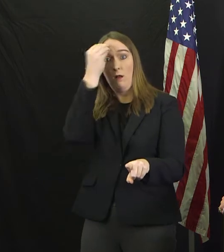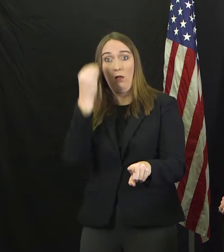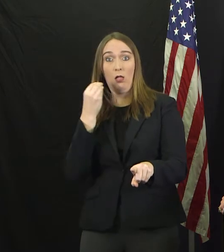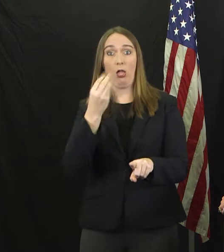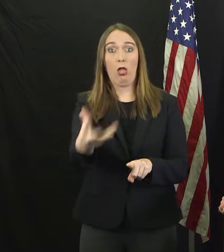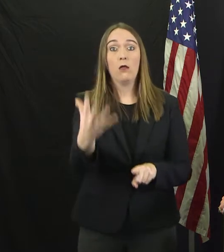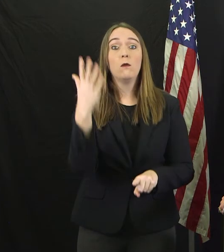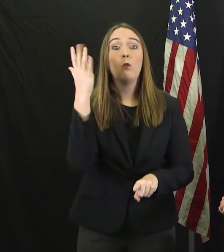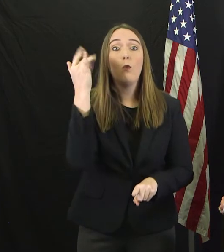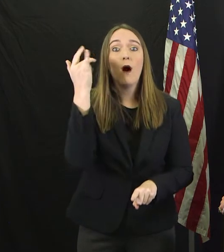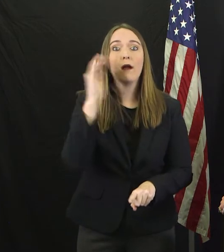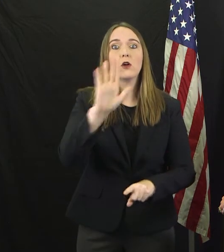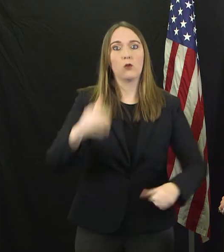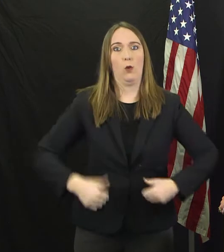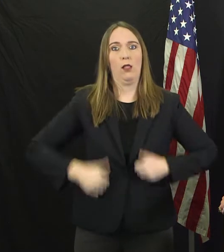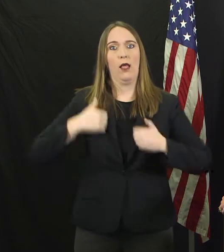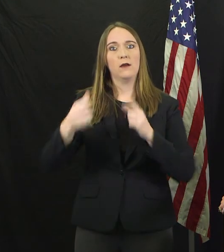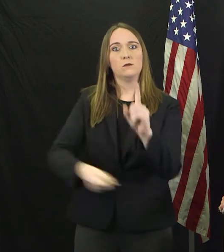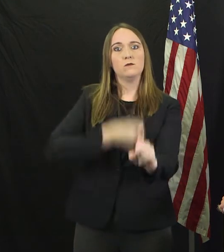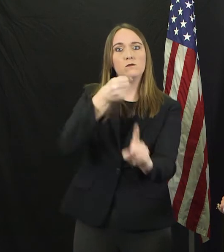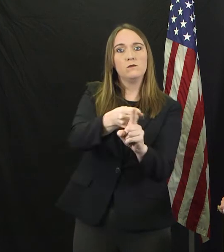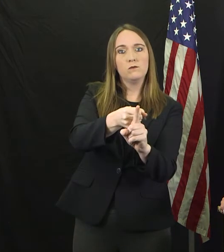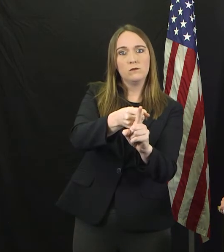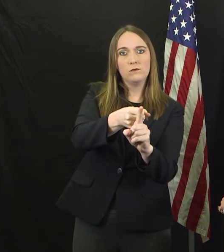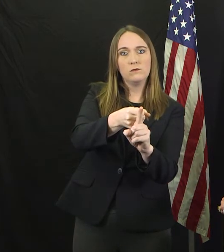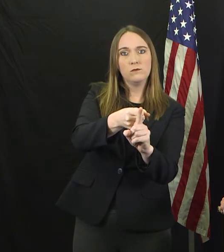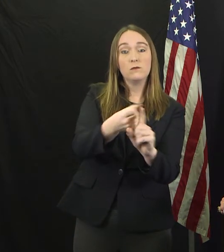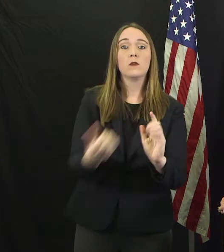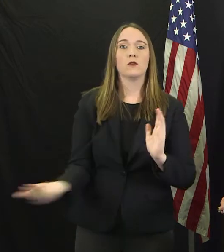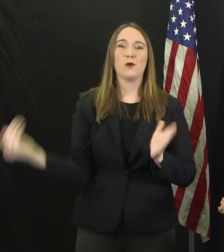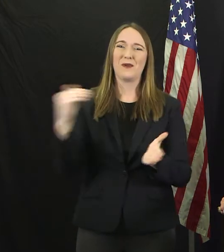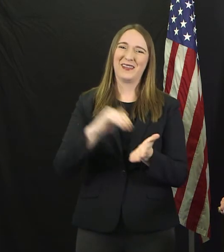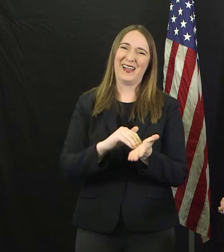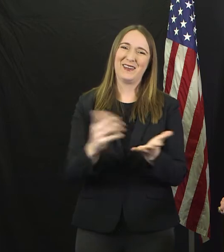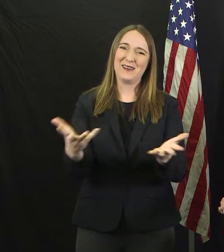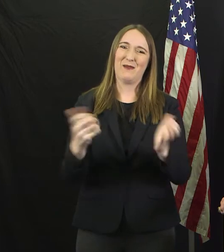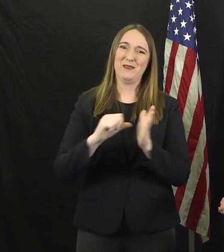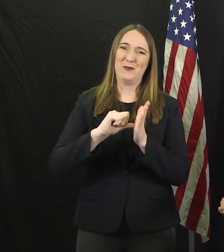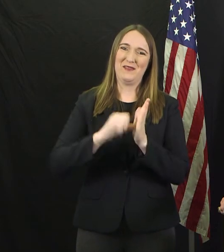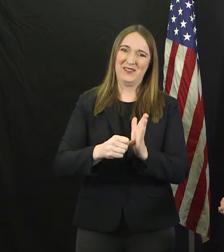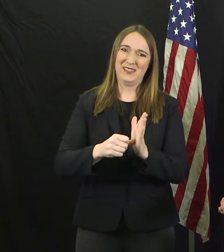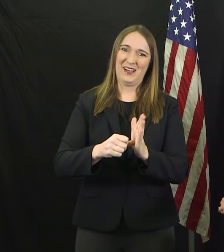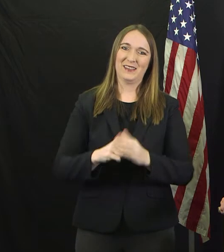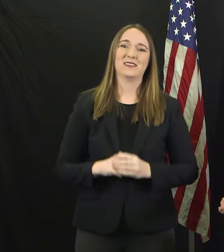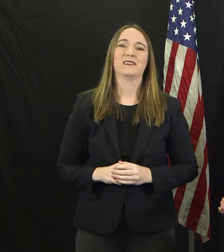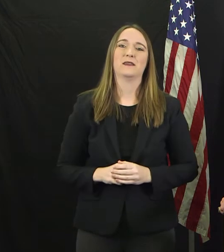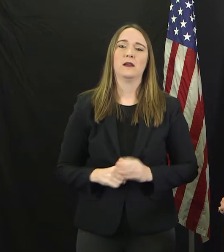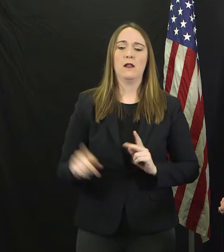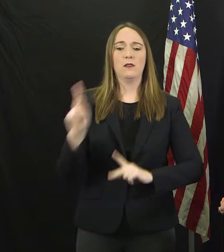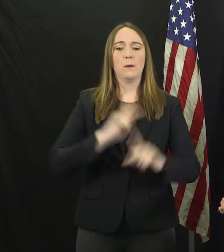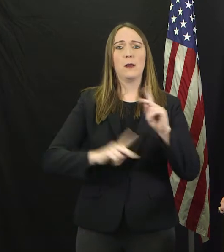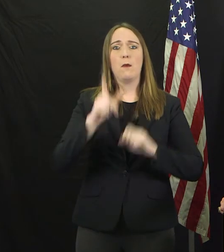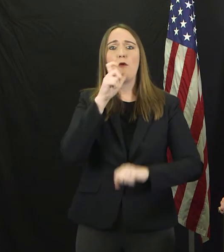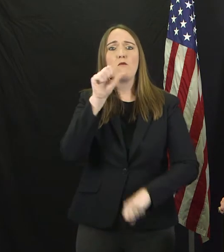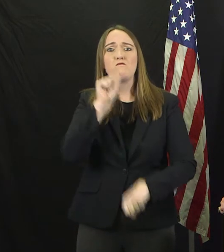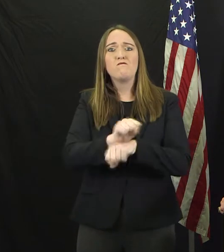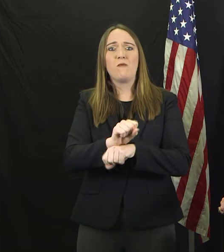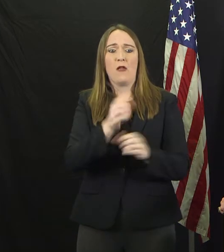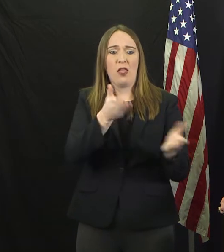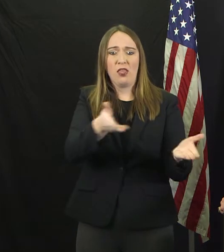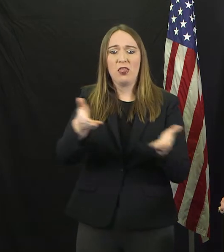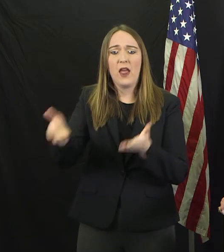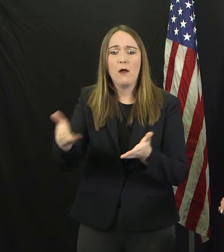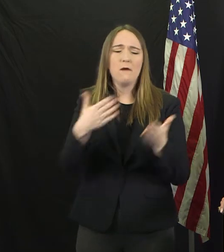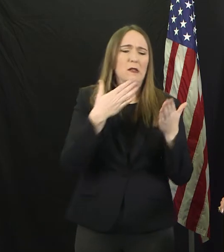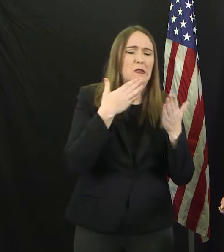your life. So let me take just a minute once again to say thank you to those who are out there on the front lines. Whether you're a